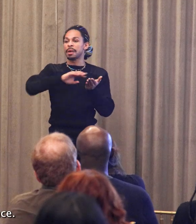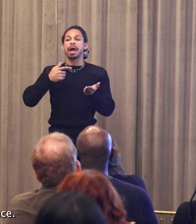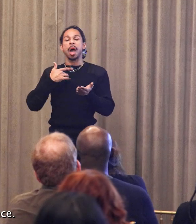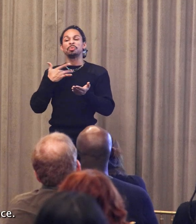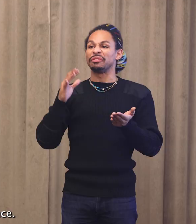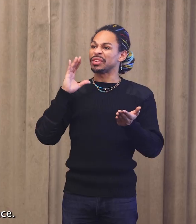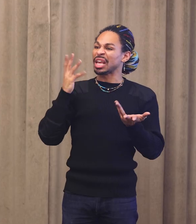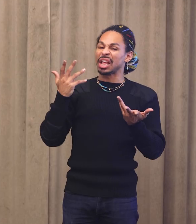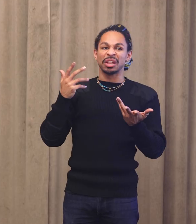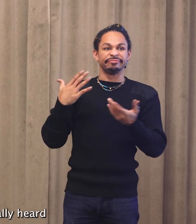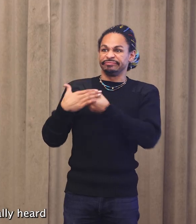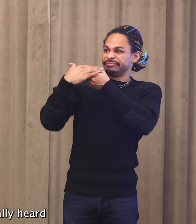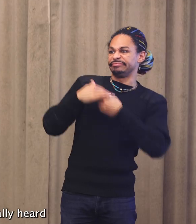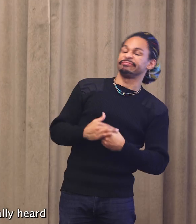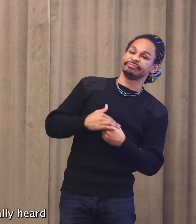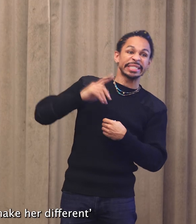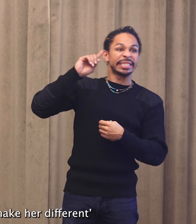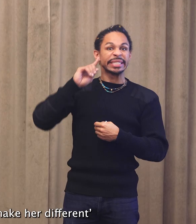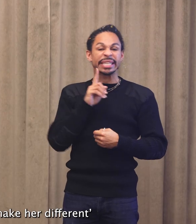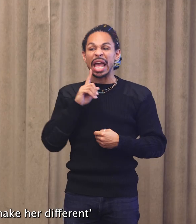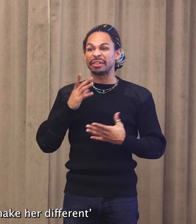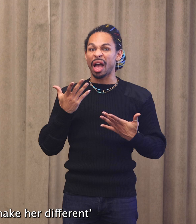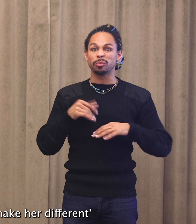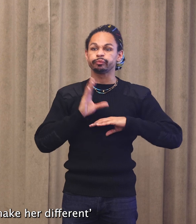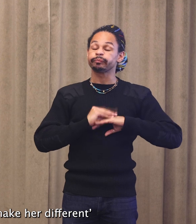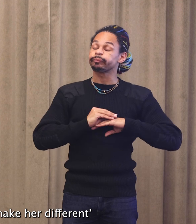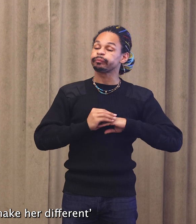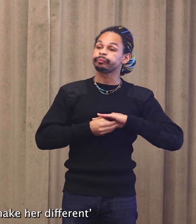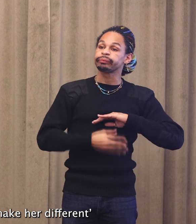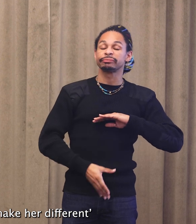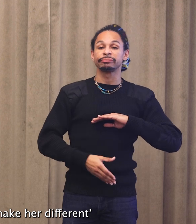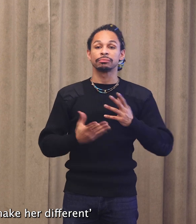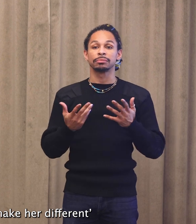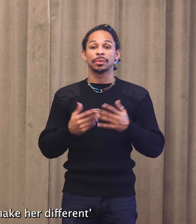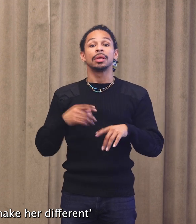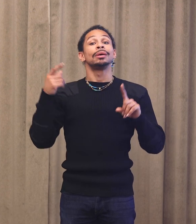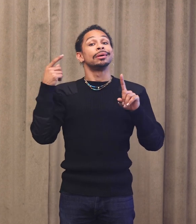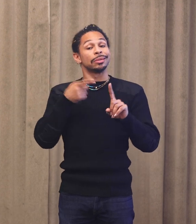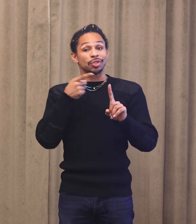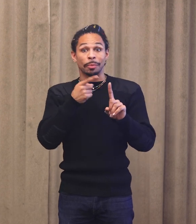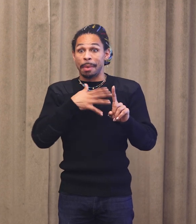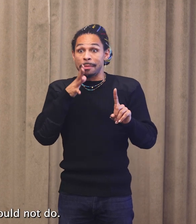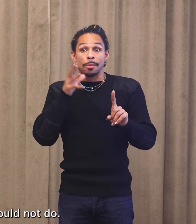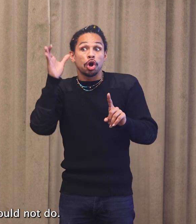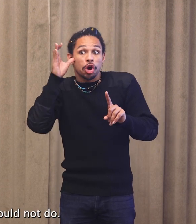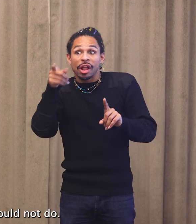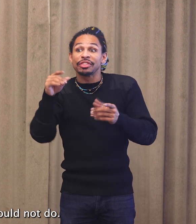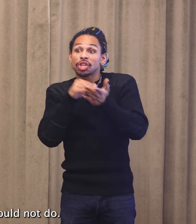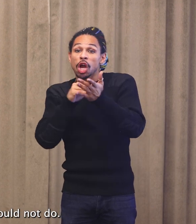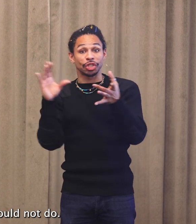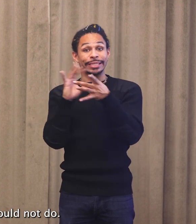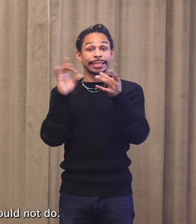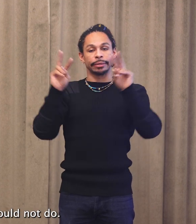death sentence. What she really heard the doctors say was, make her different. And that